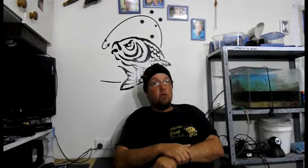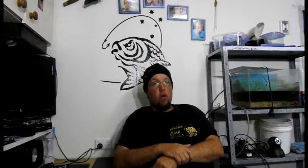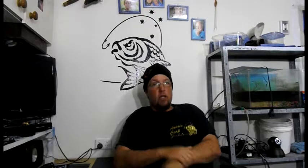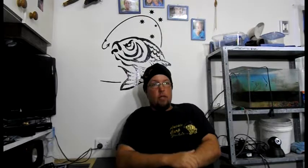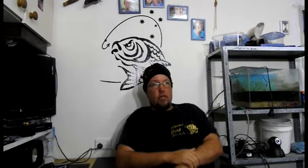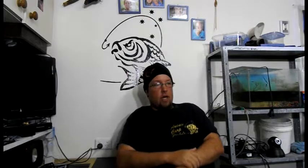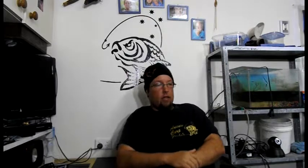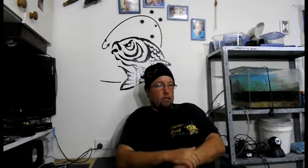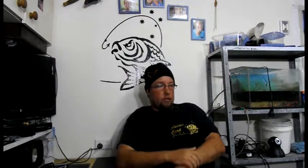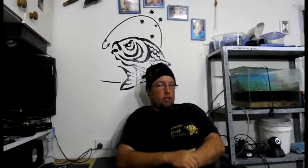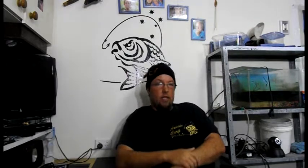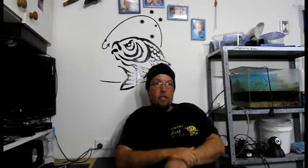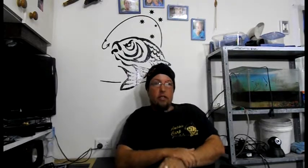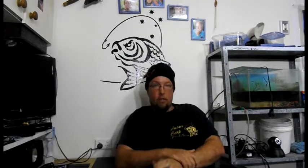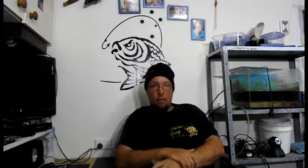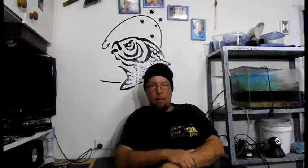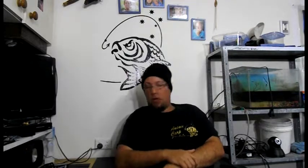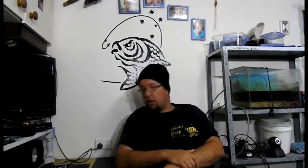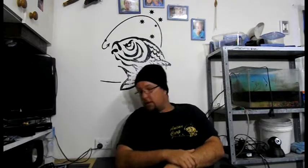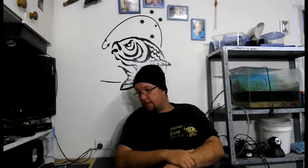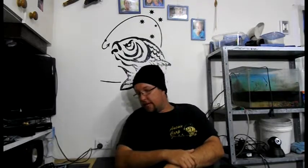We're trying to protect. Such as. The Murray cod. And the bass.